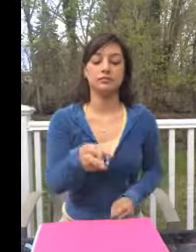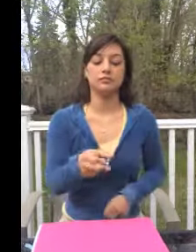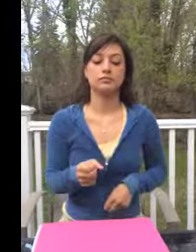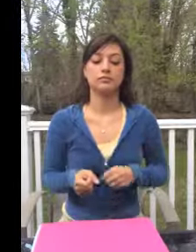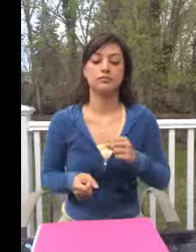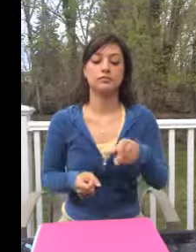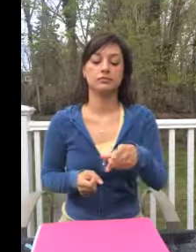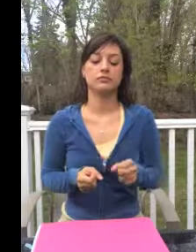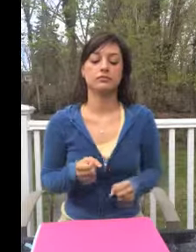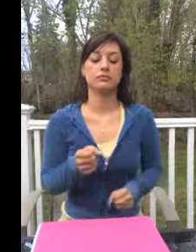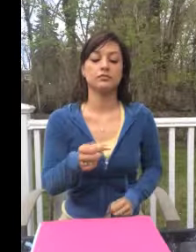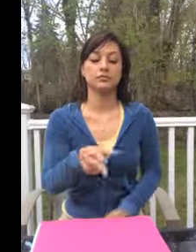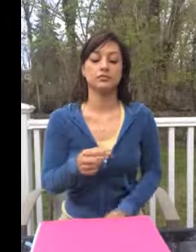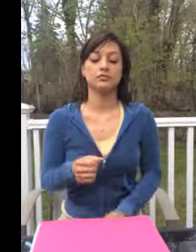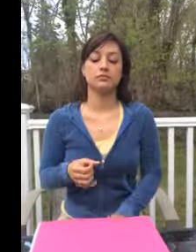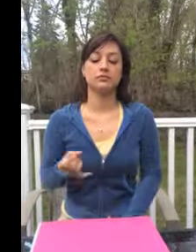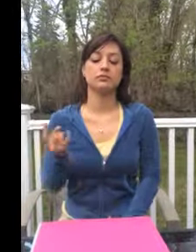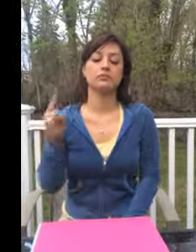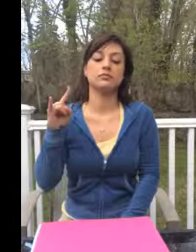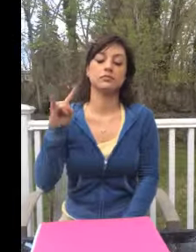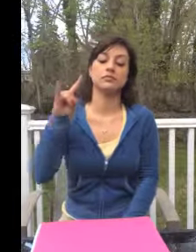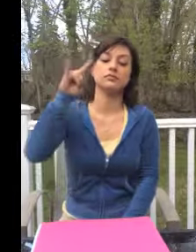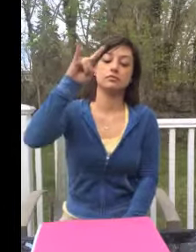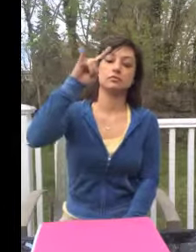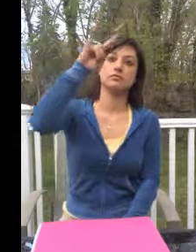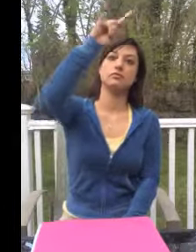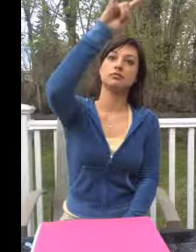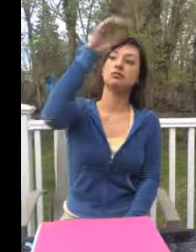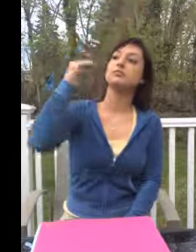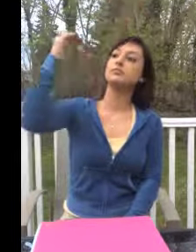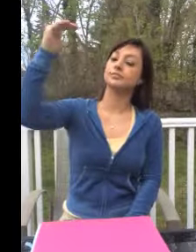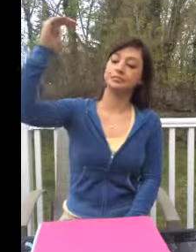As you should have crossed the sky